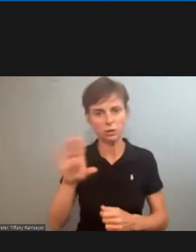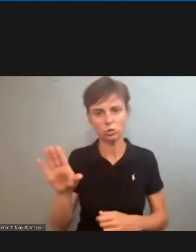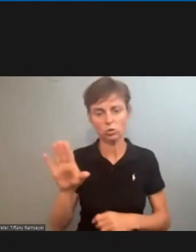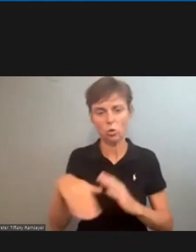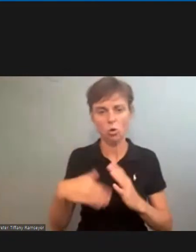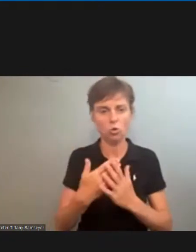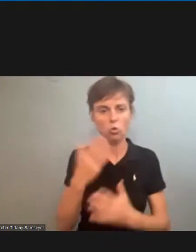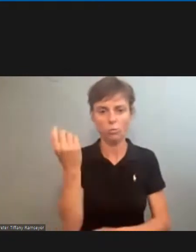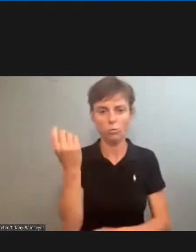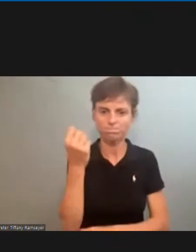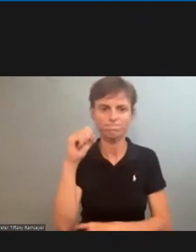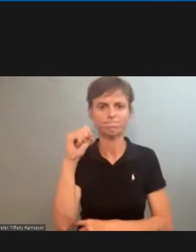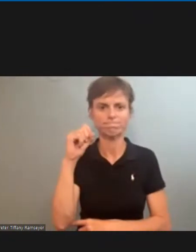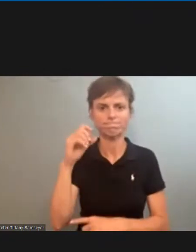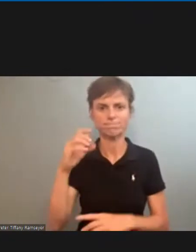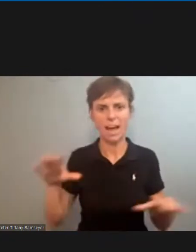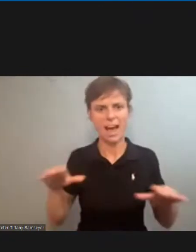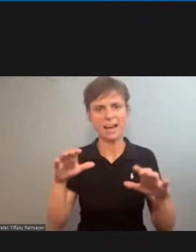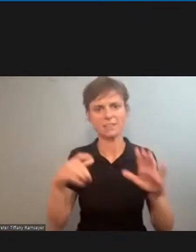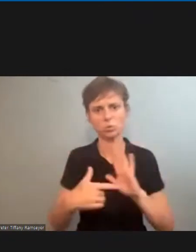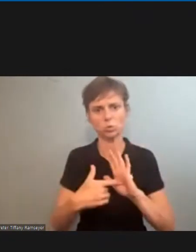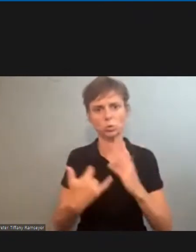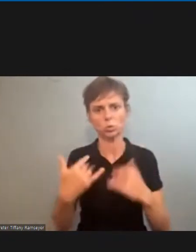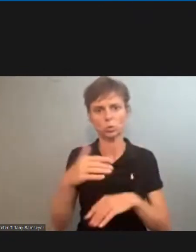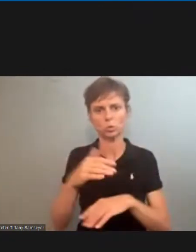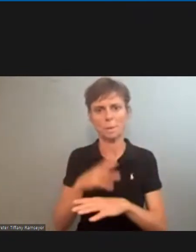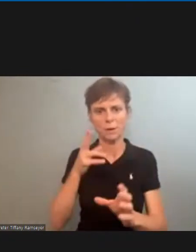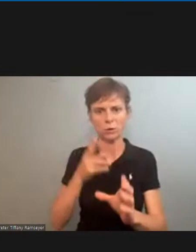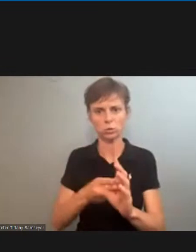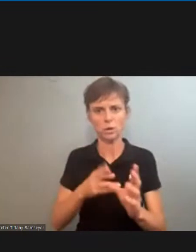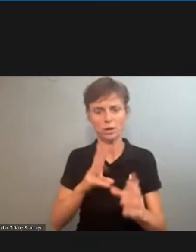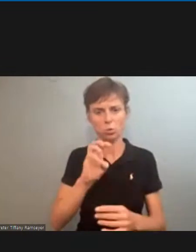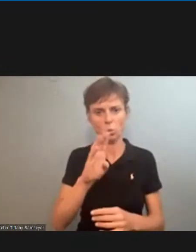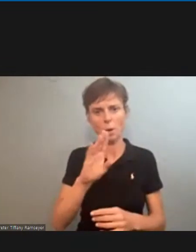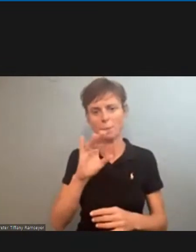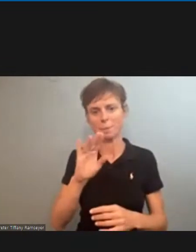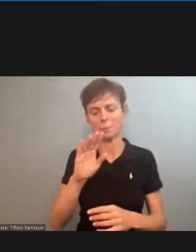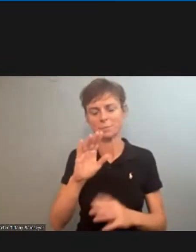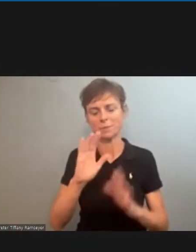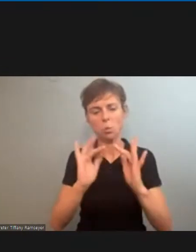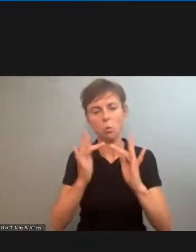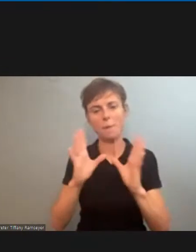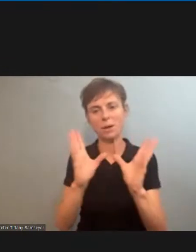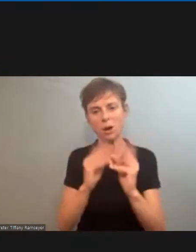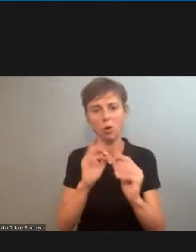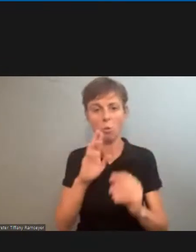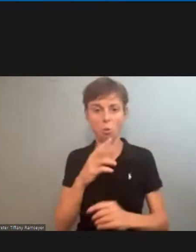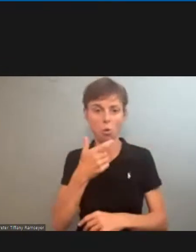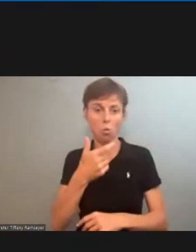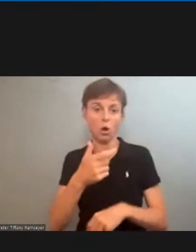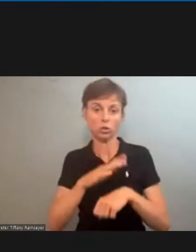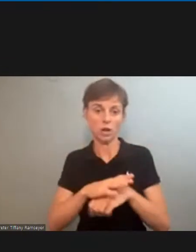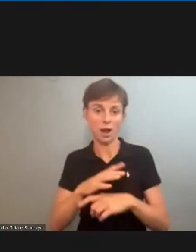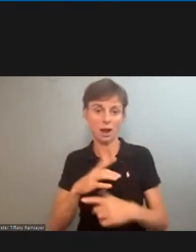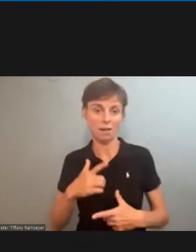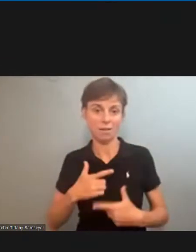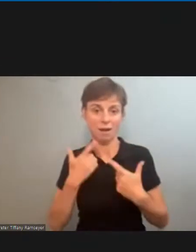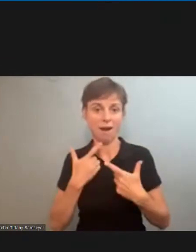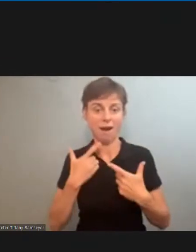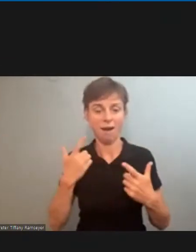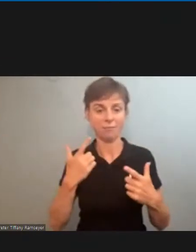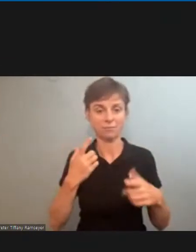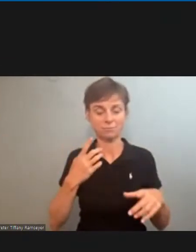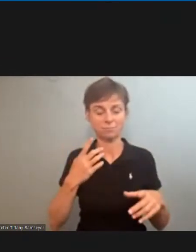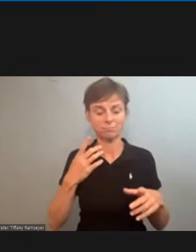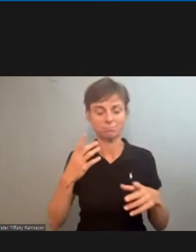kind of interest that you're showing tonight by getting on this um webinar or watching this uh on live stream facebook